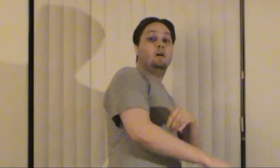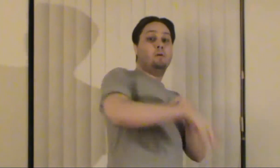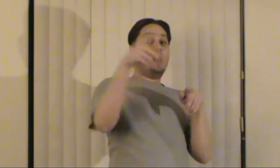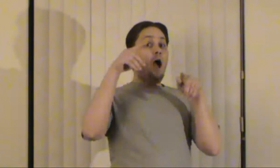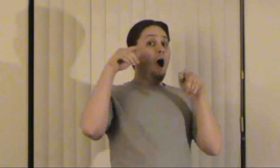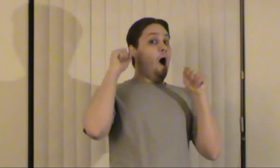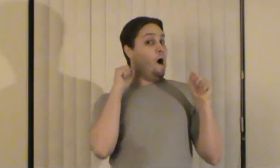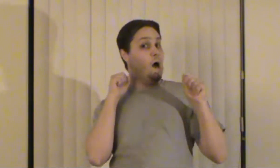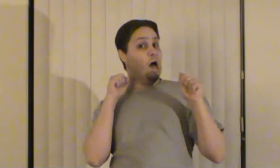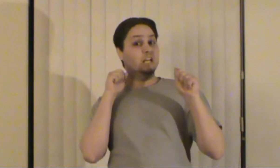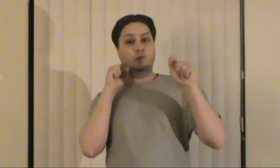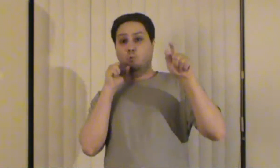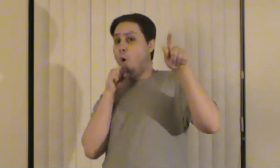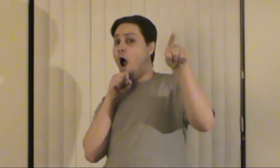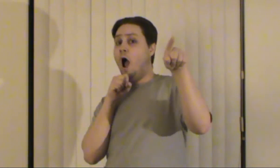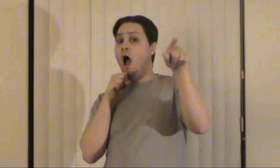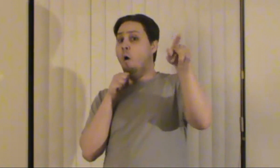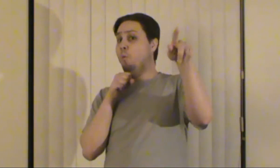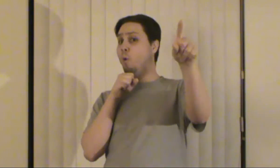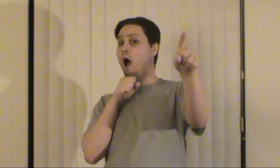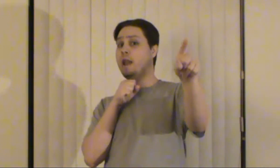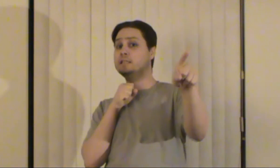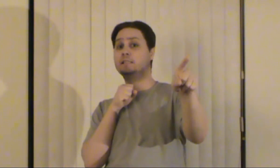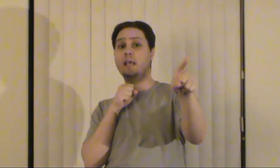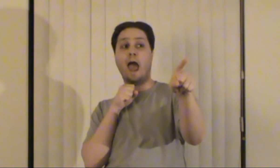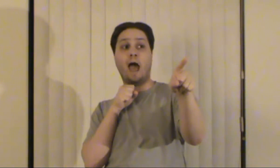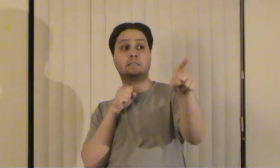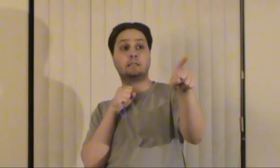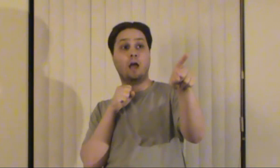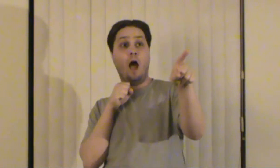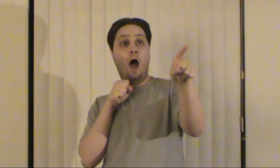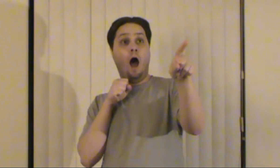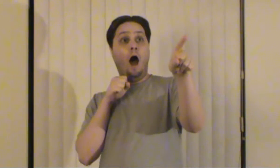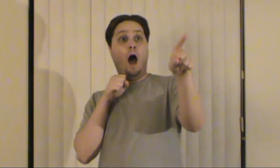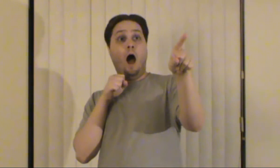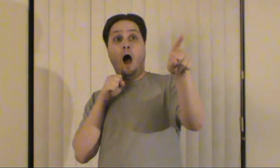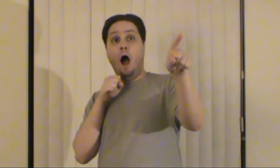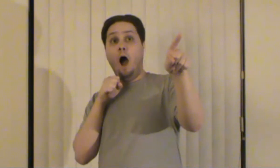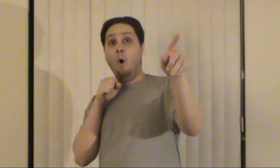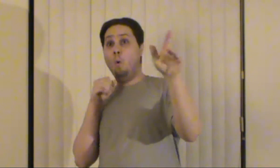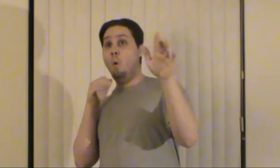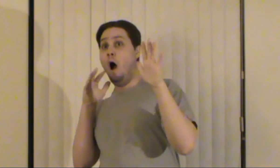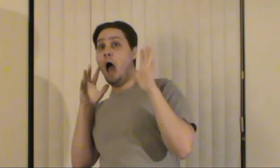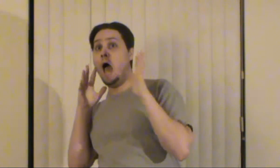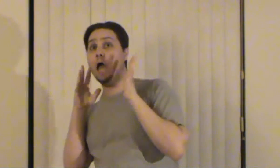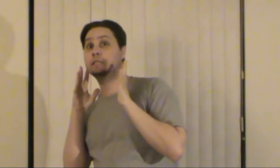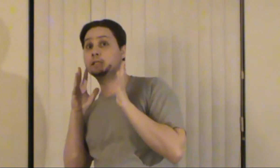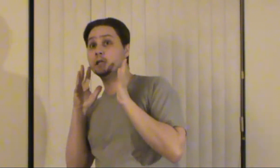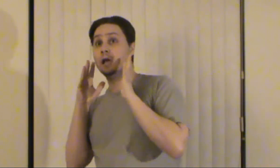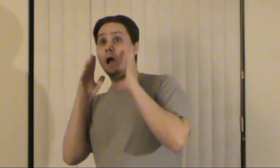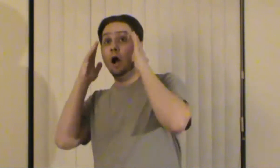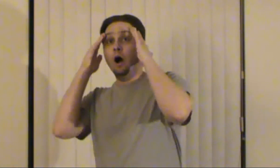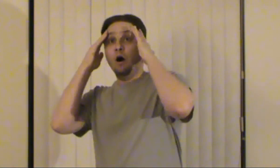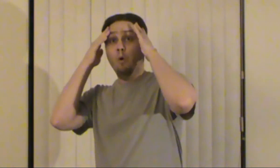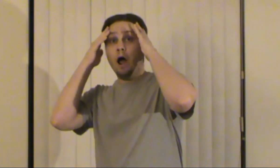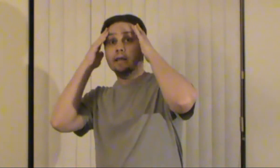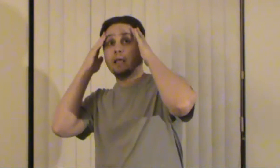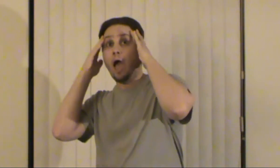what what is that what what is